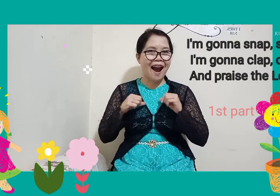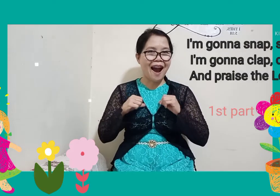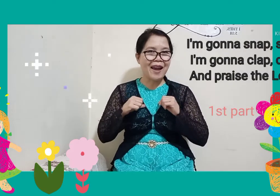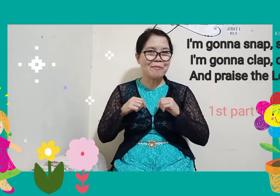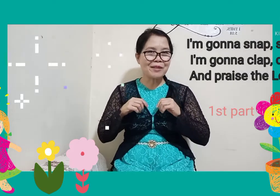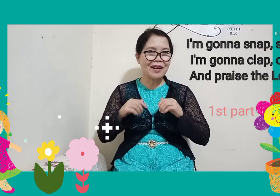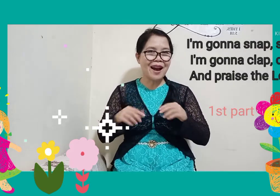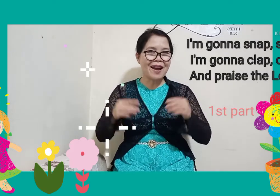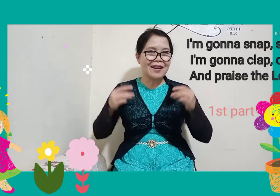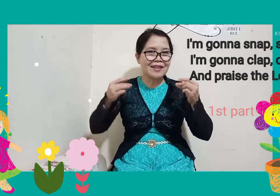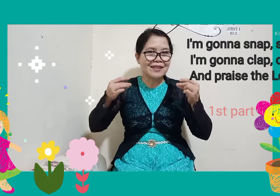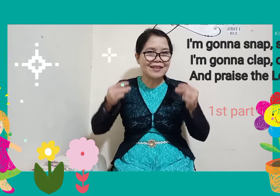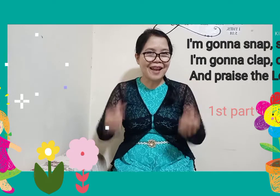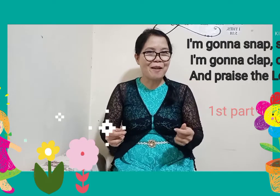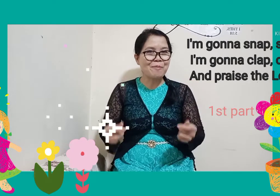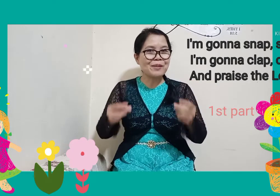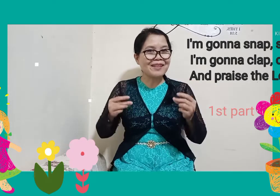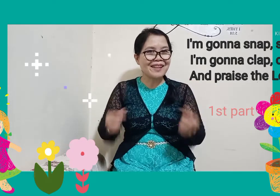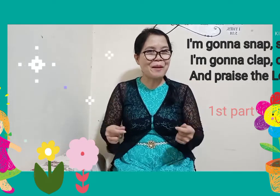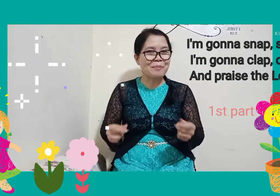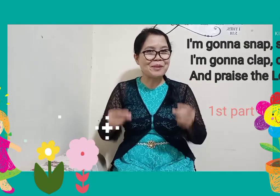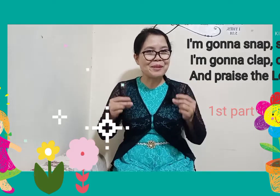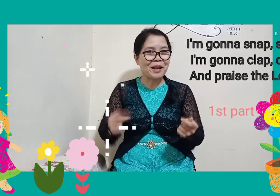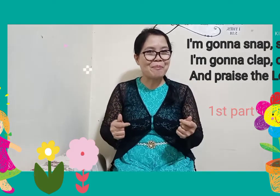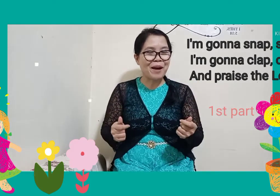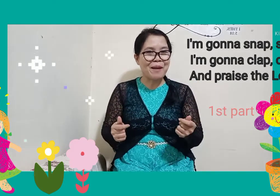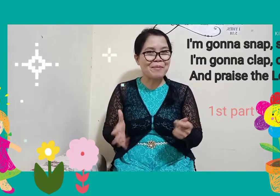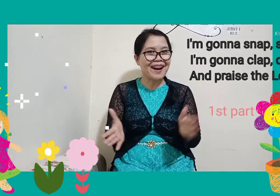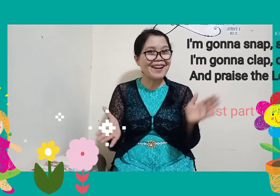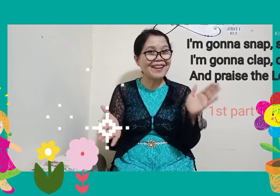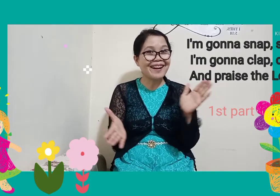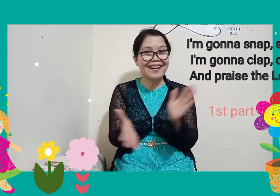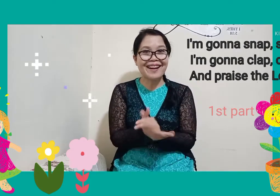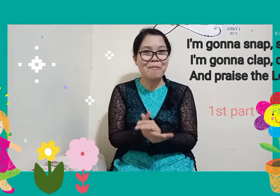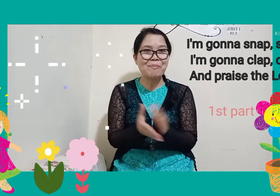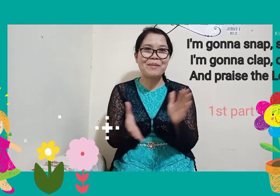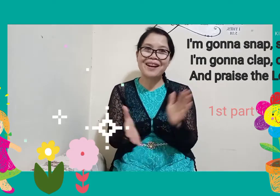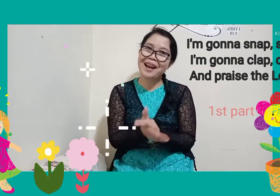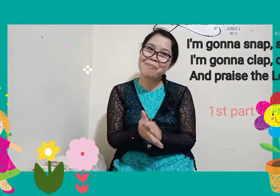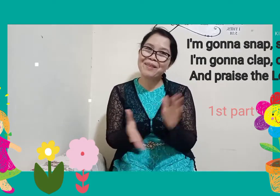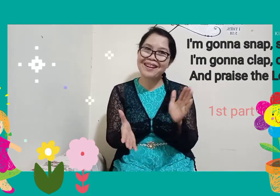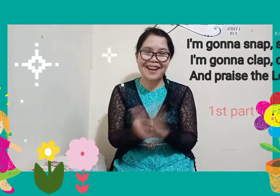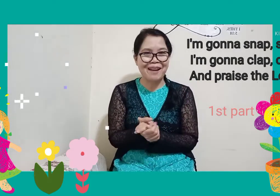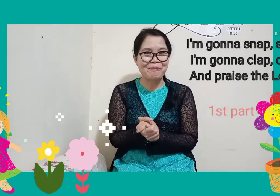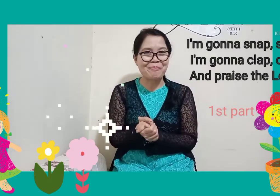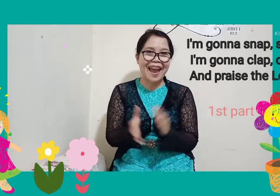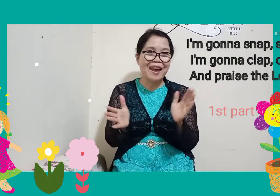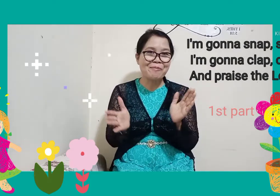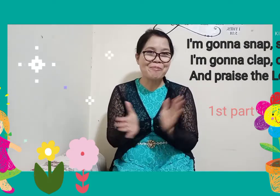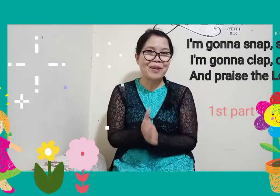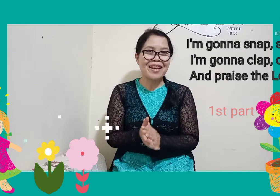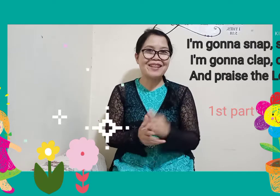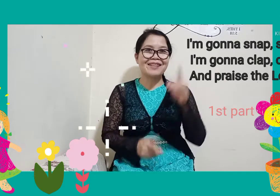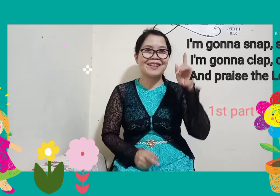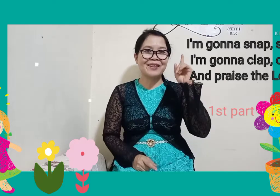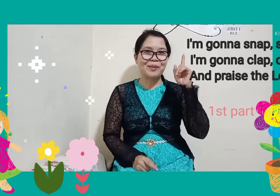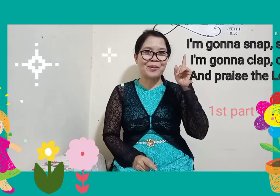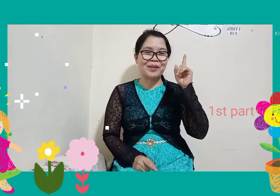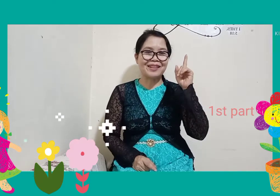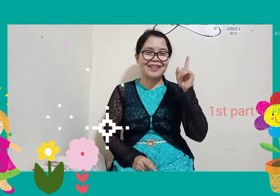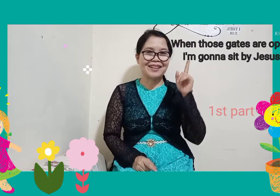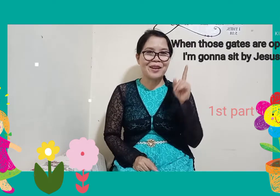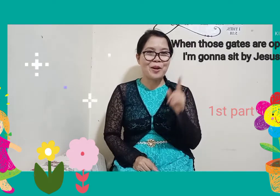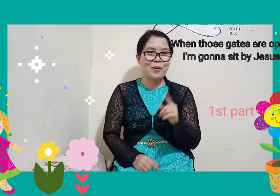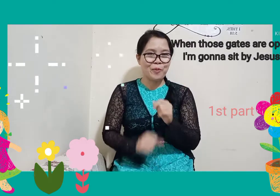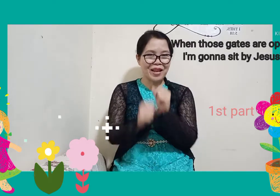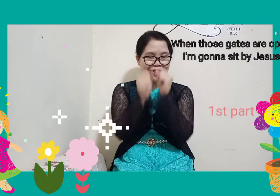I'm gonna snap snap snap I'm gonna clap clap clap and praise the